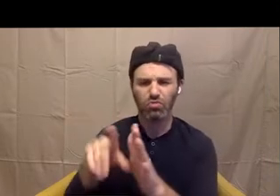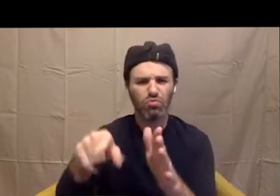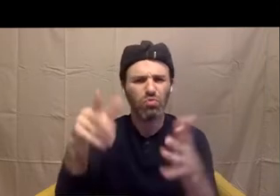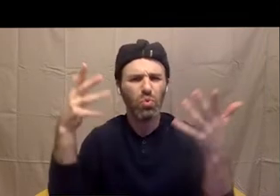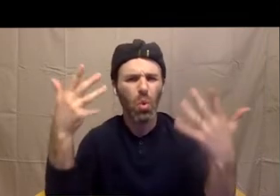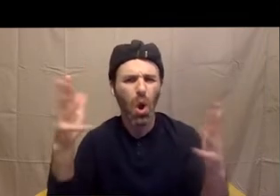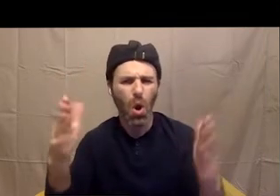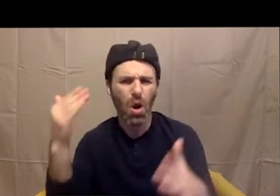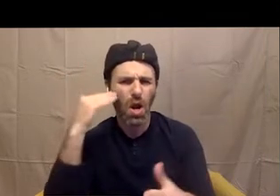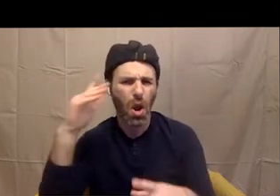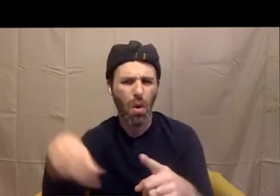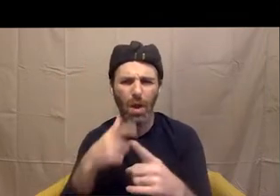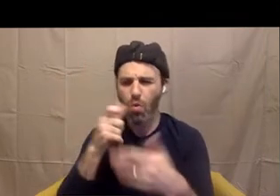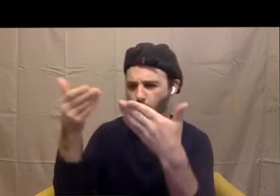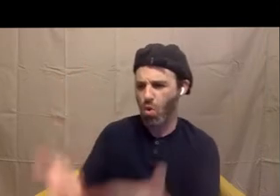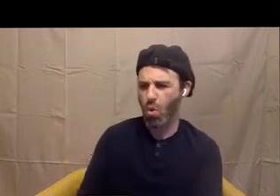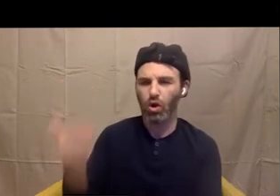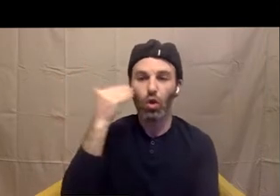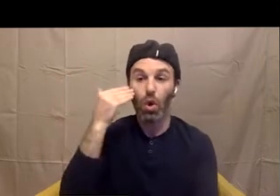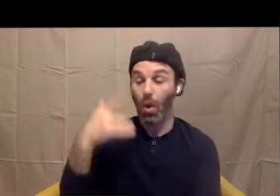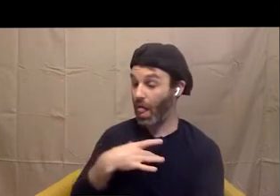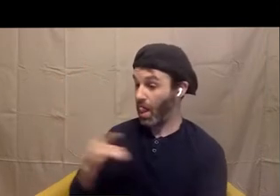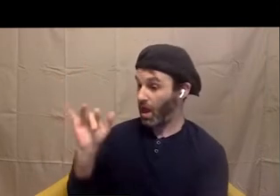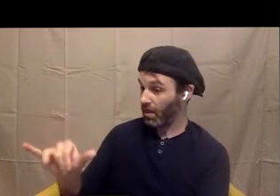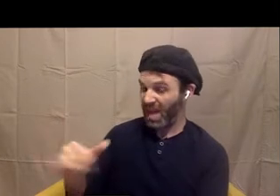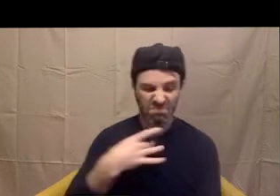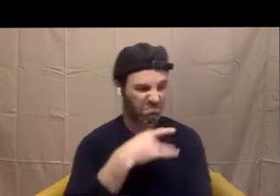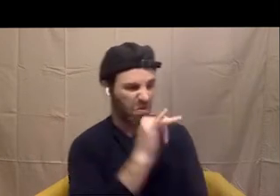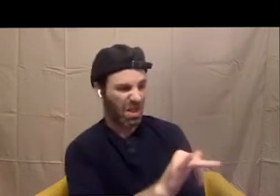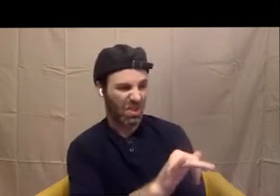You have things you like and dislike. You have people you want to hang out with and others you want to avoid.